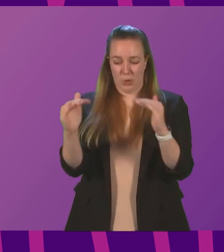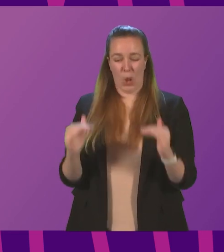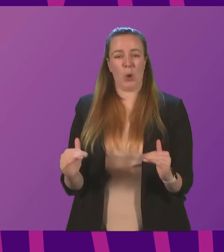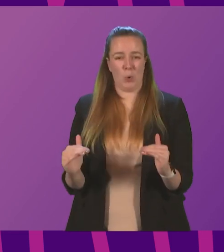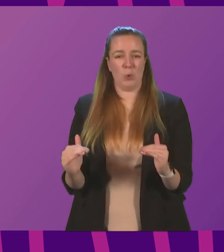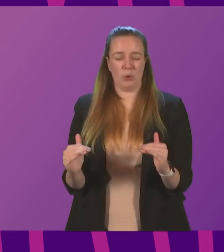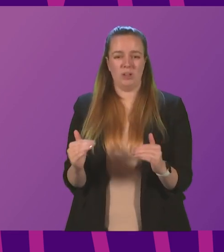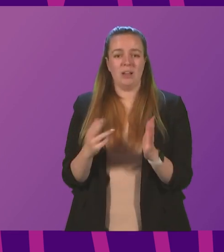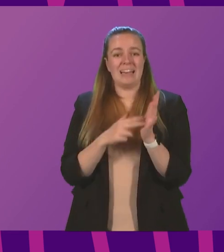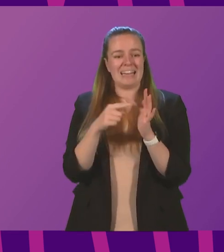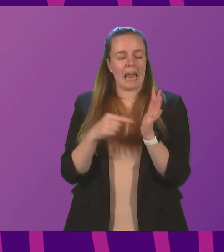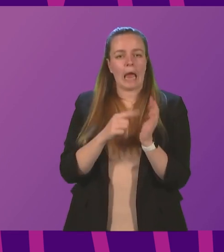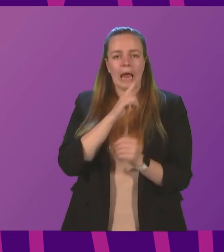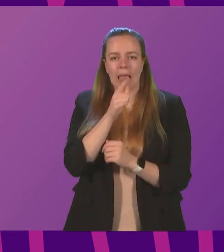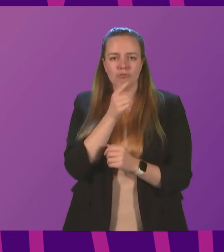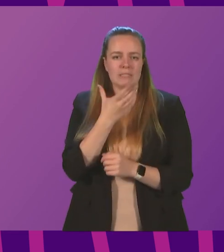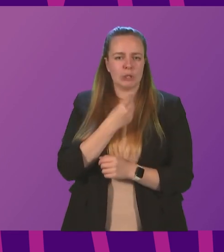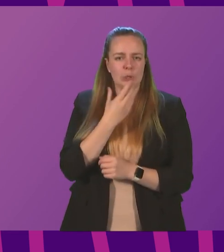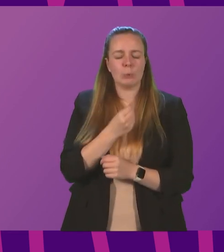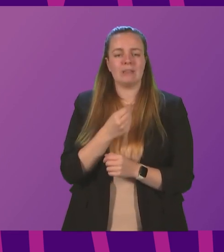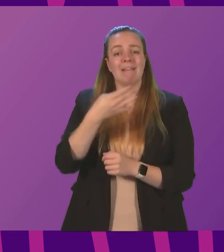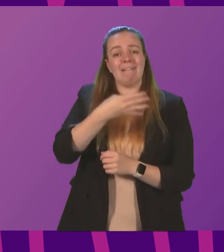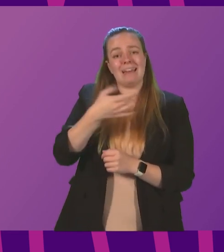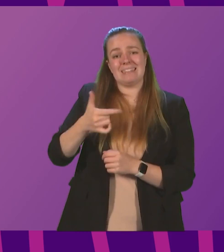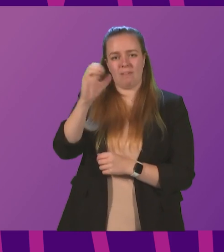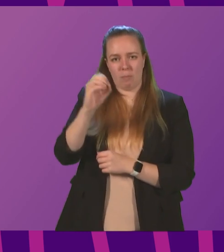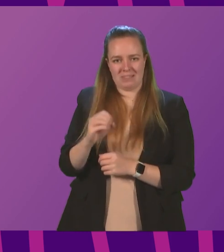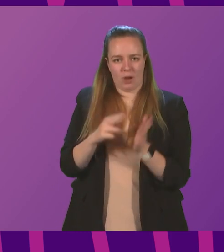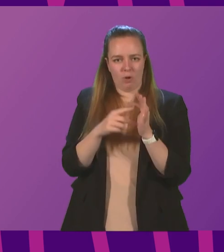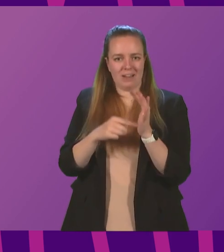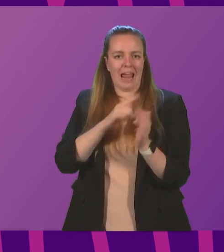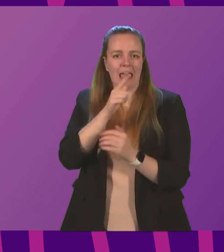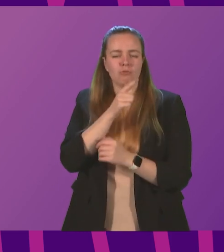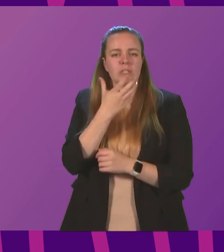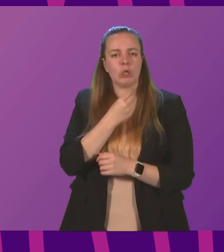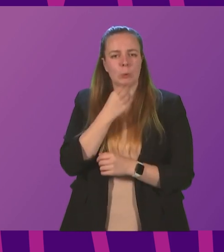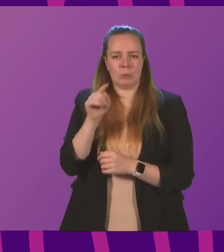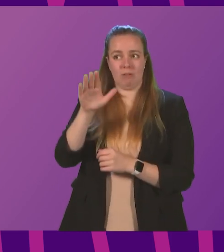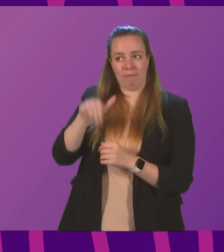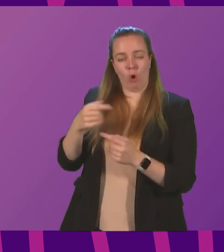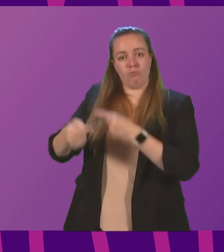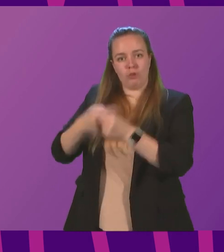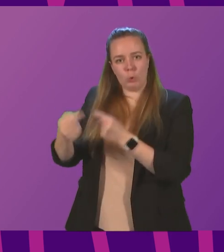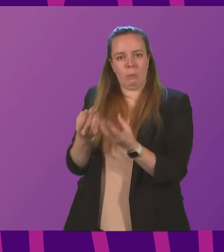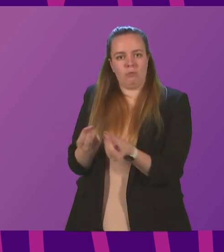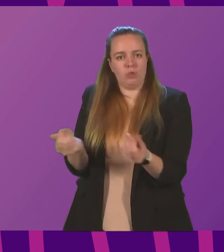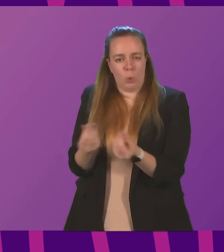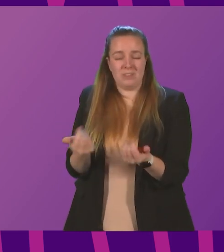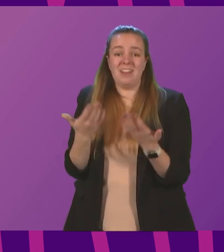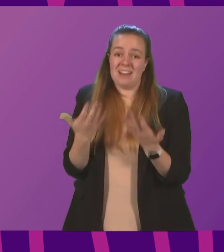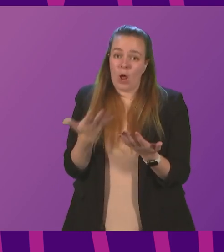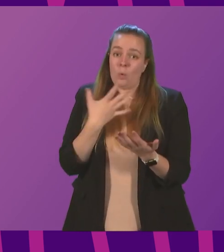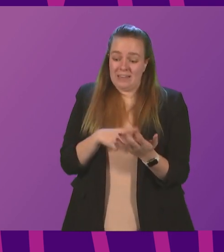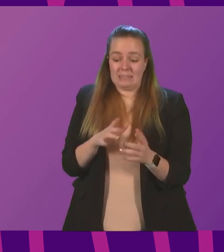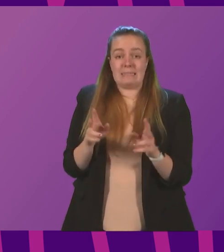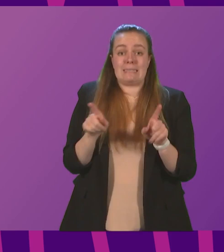In terms of net electricity consumption, 97% of our net electricity consumption is from renewable sources. We now need to replicate